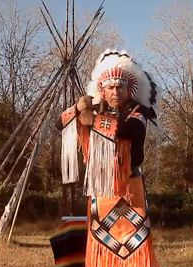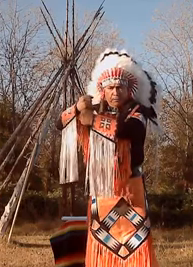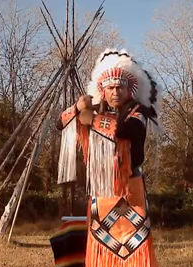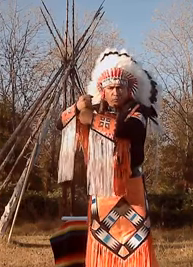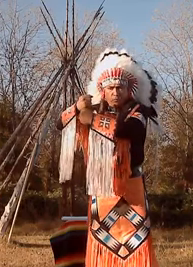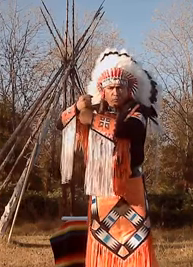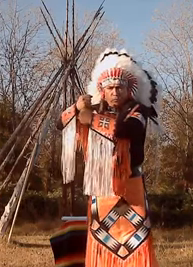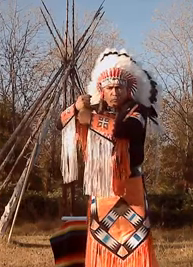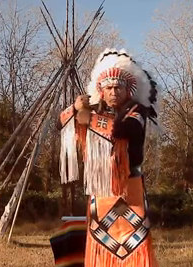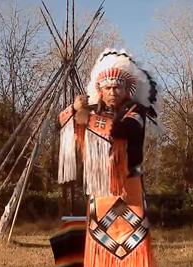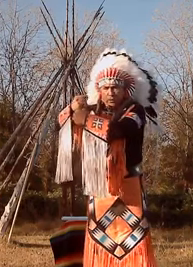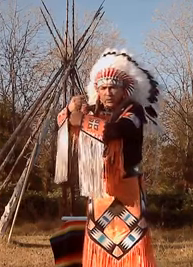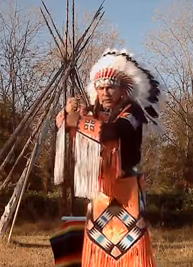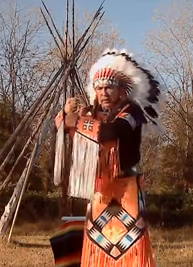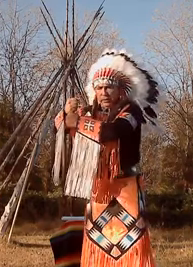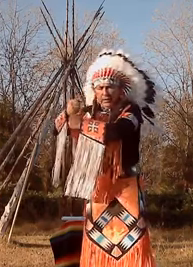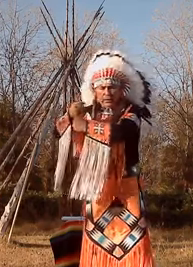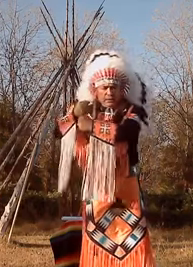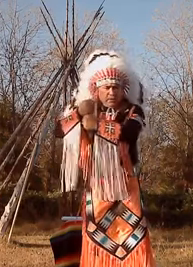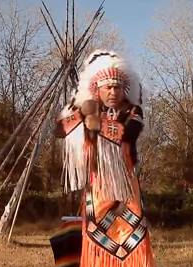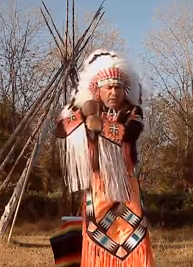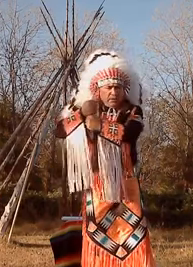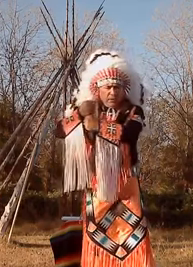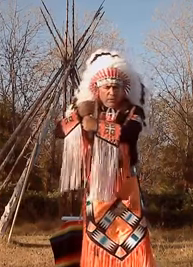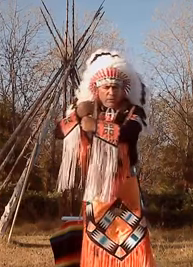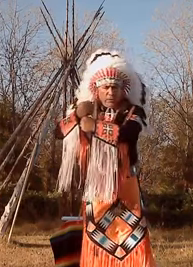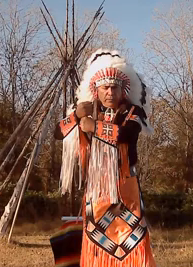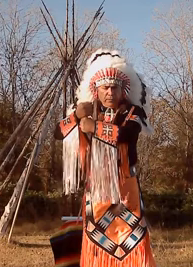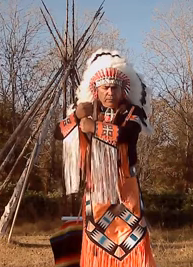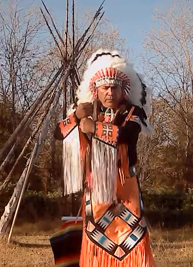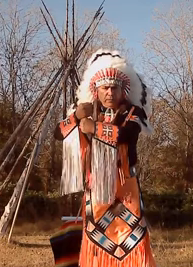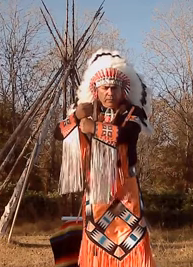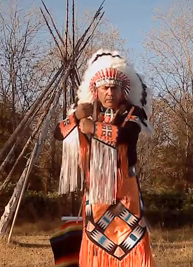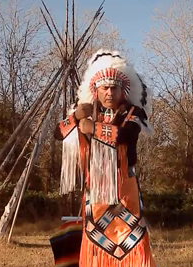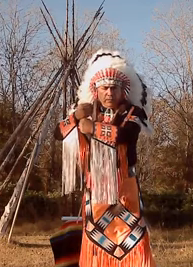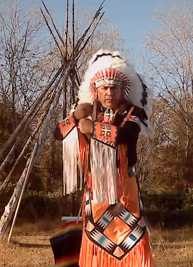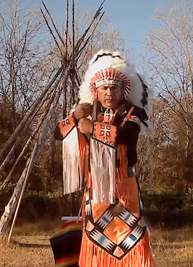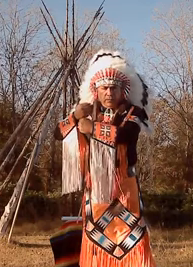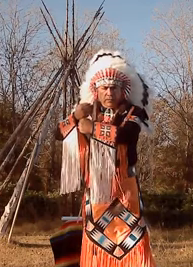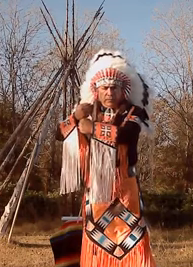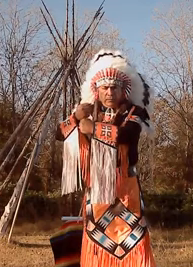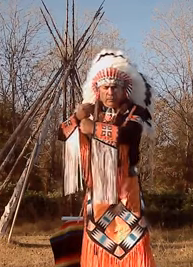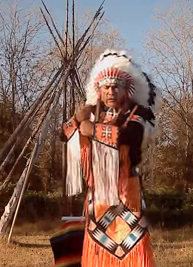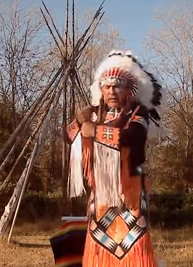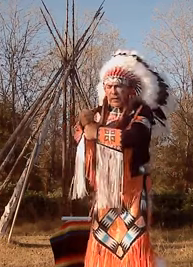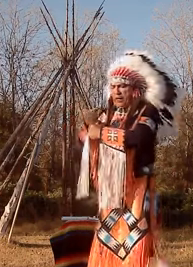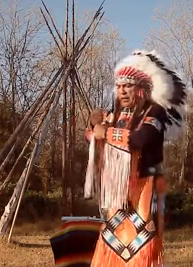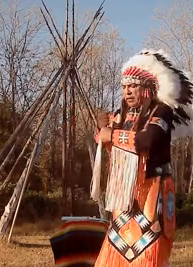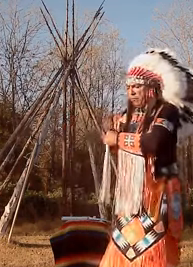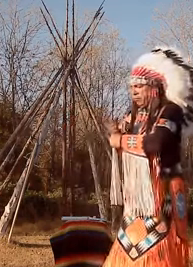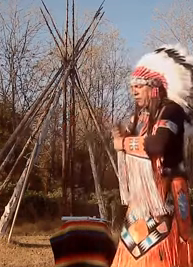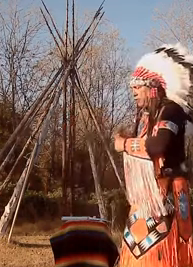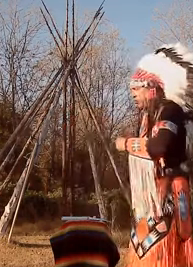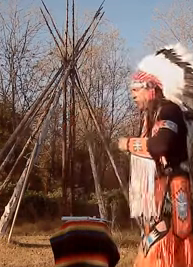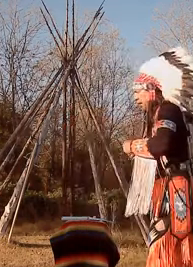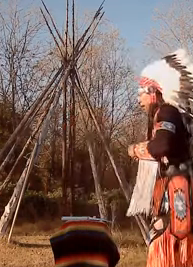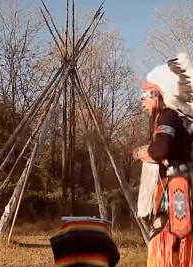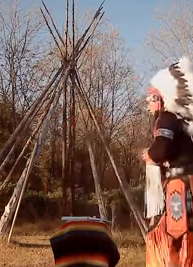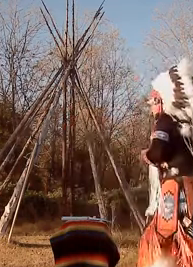that's a sign for elder uh and it refers to like as